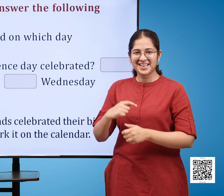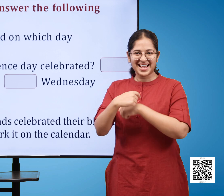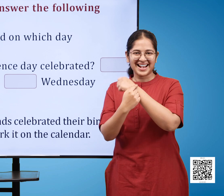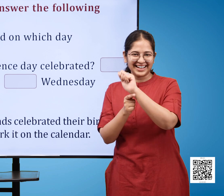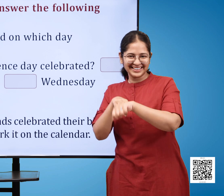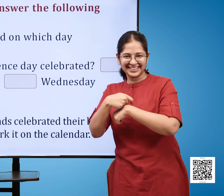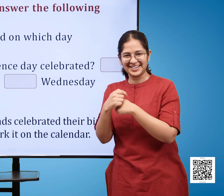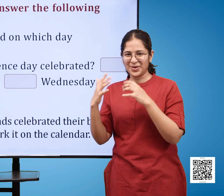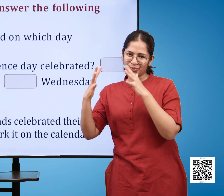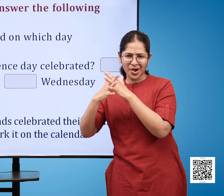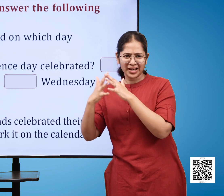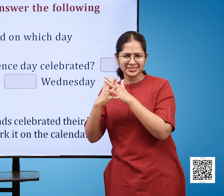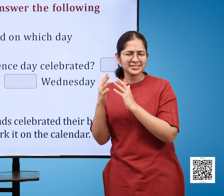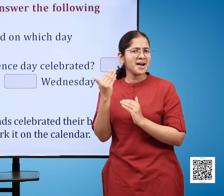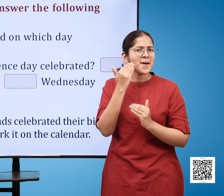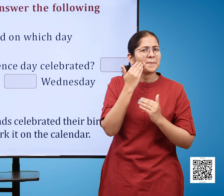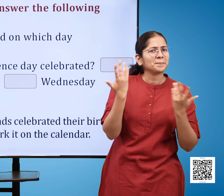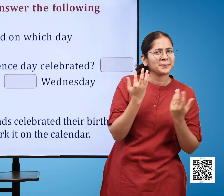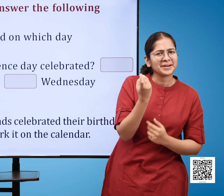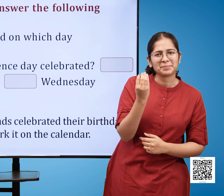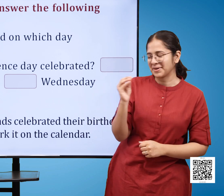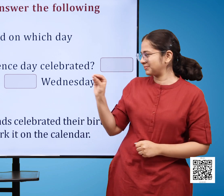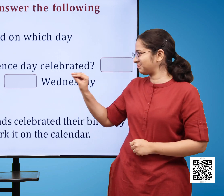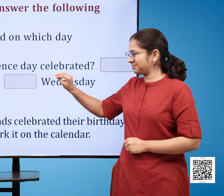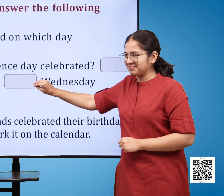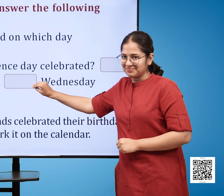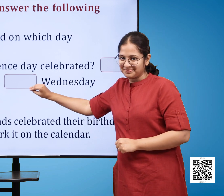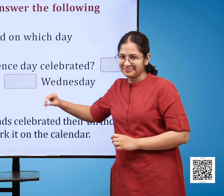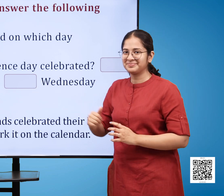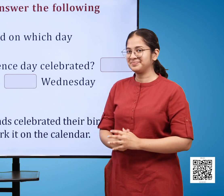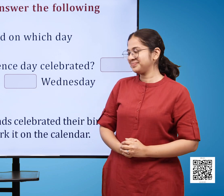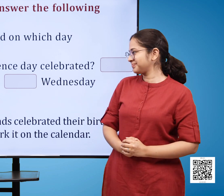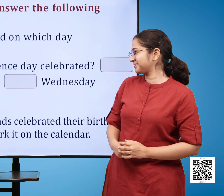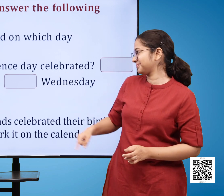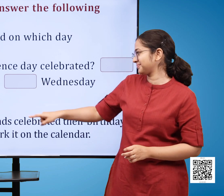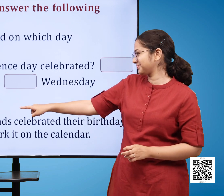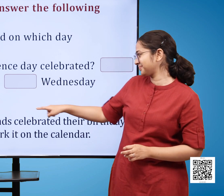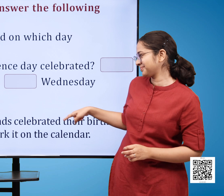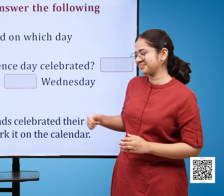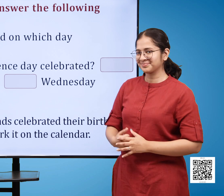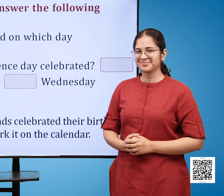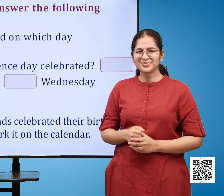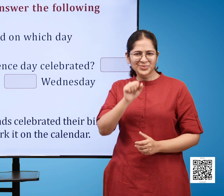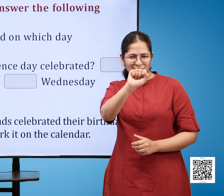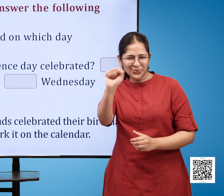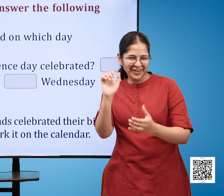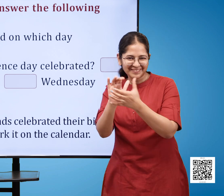raksha bandhan is on blank wednesday of this month find out if any of your friends